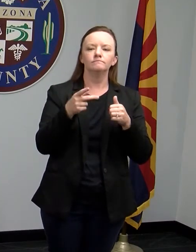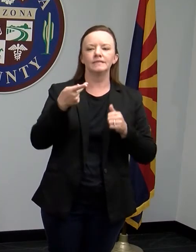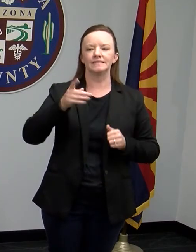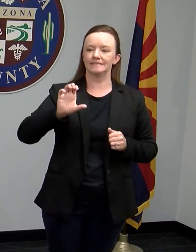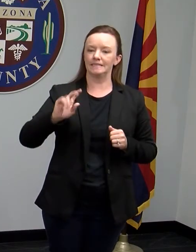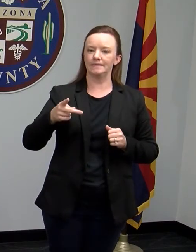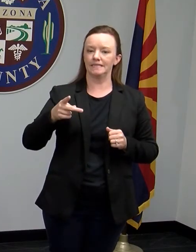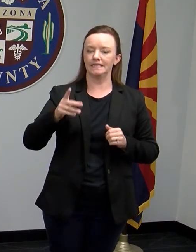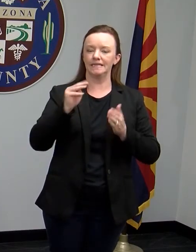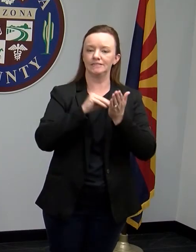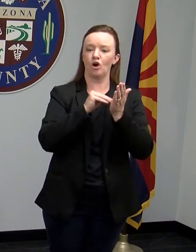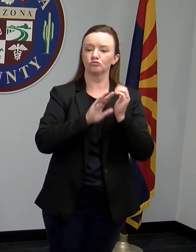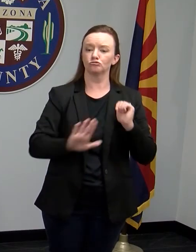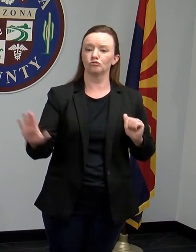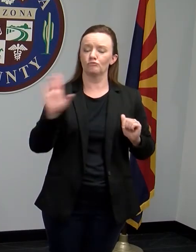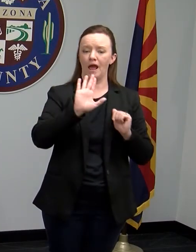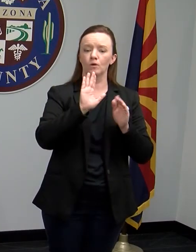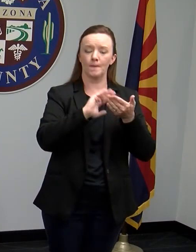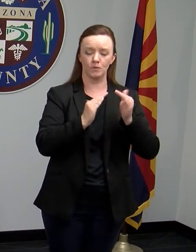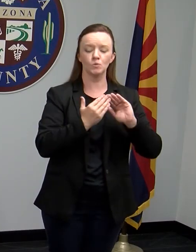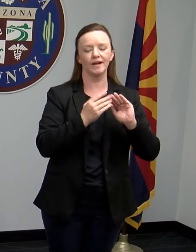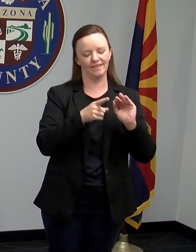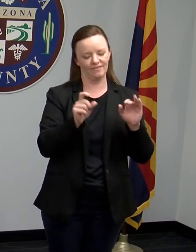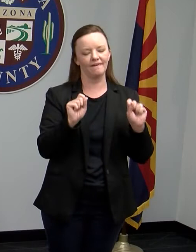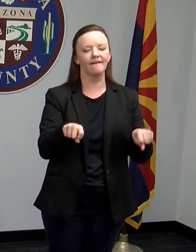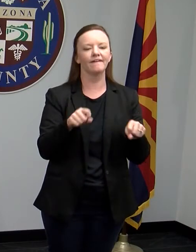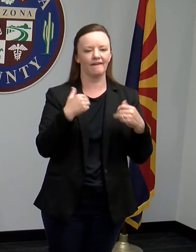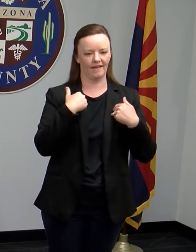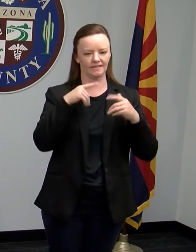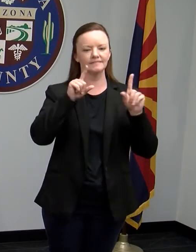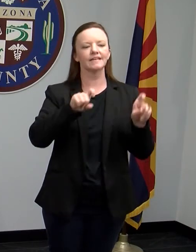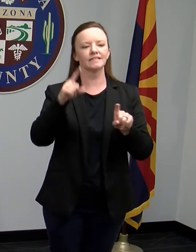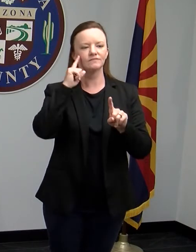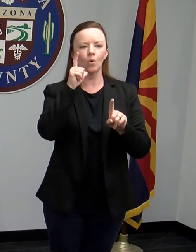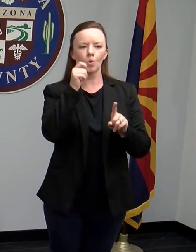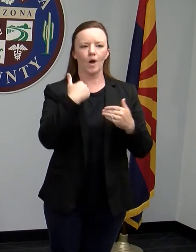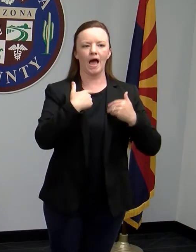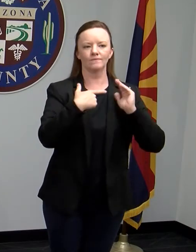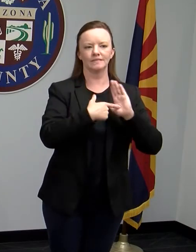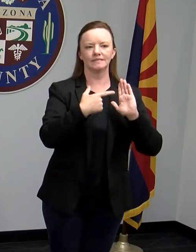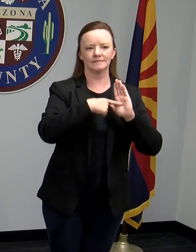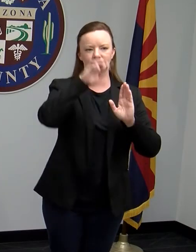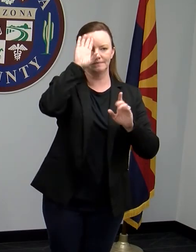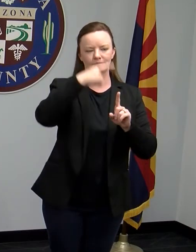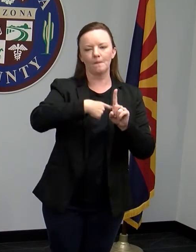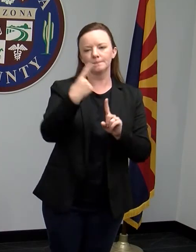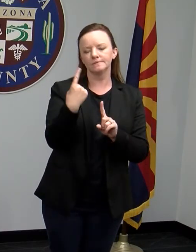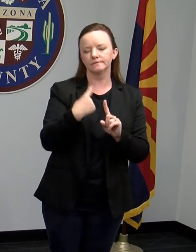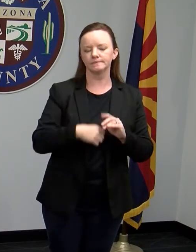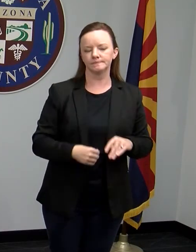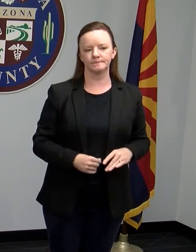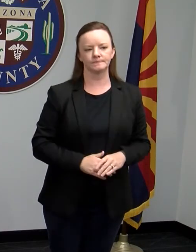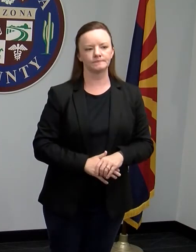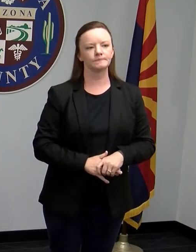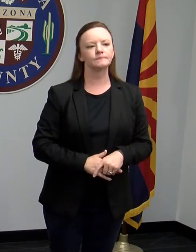around the community are able to access the testing for those people that are symptomatic, at least, and perhaps even more people.